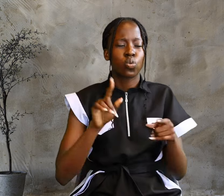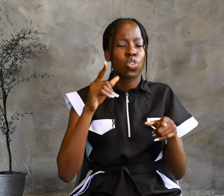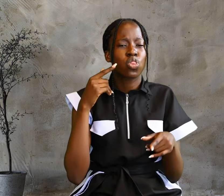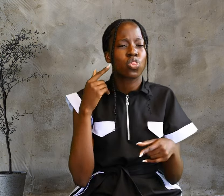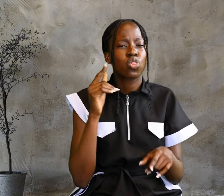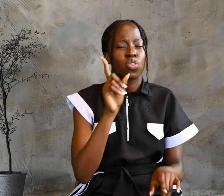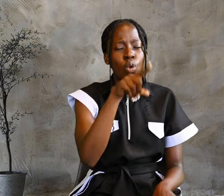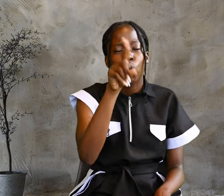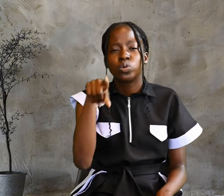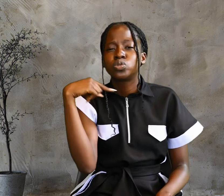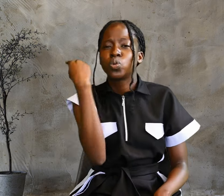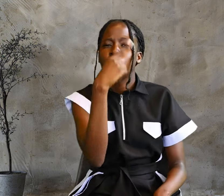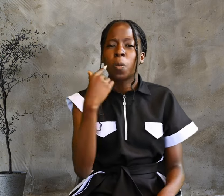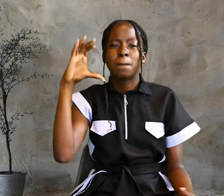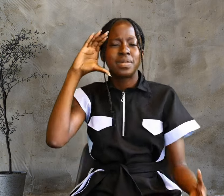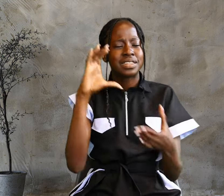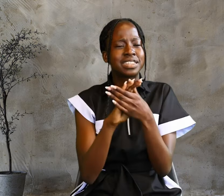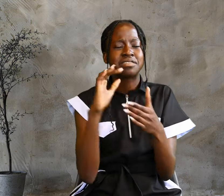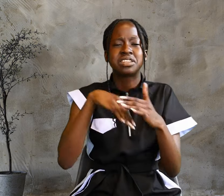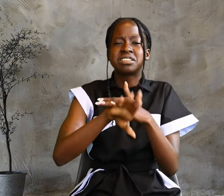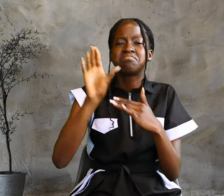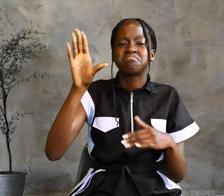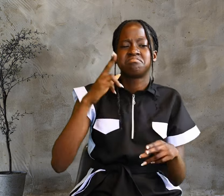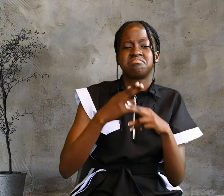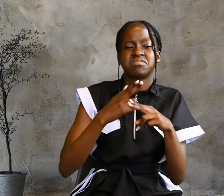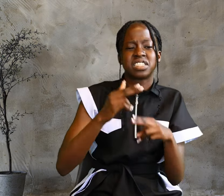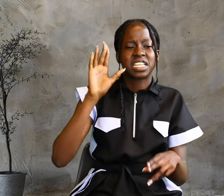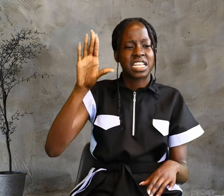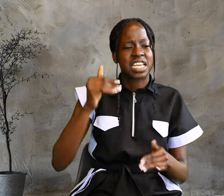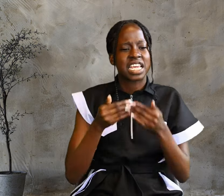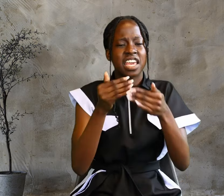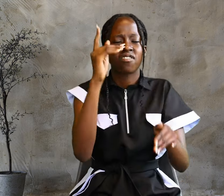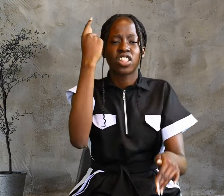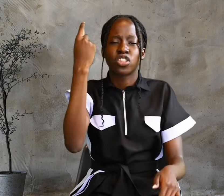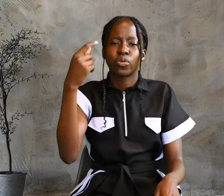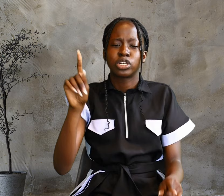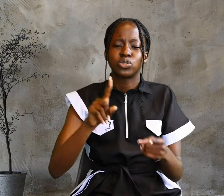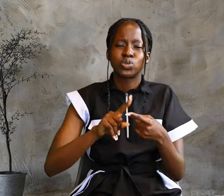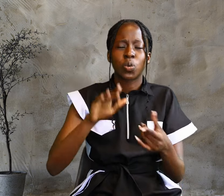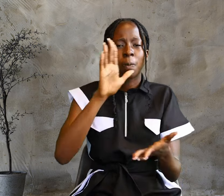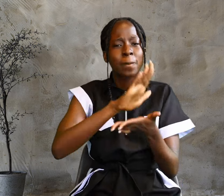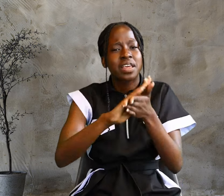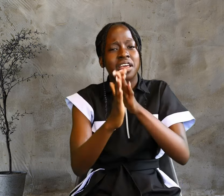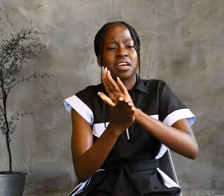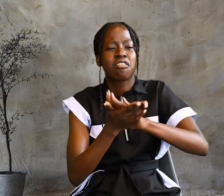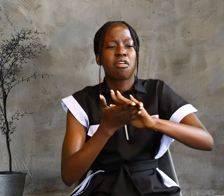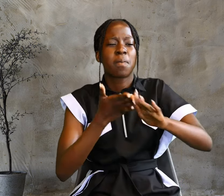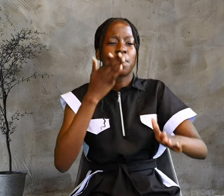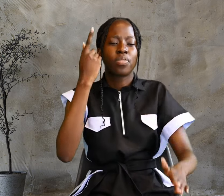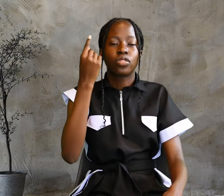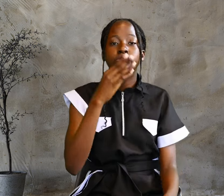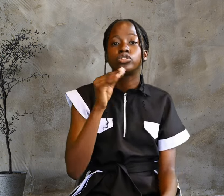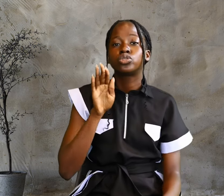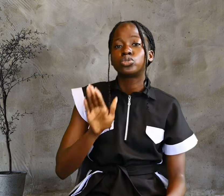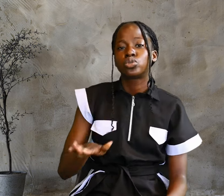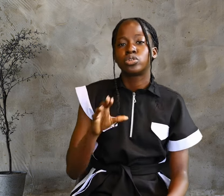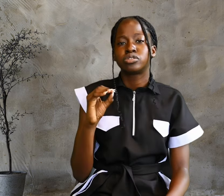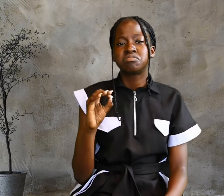believed in His name, He gave the right to become children children of God.